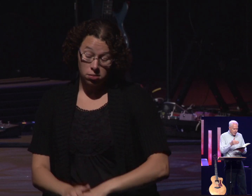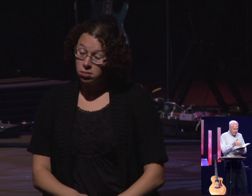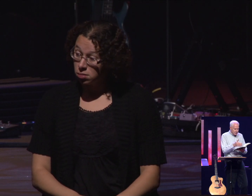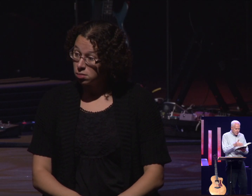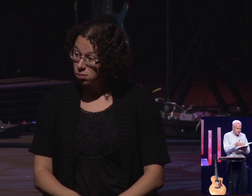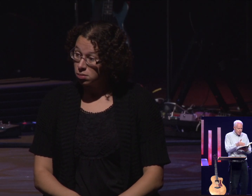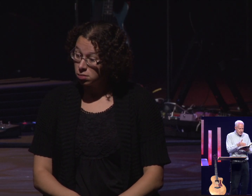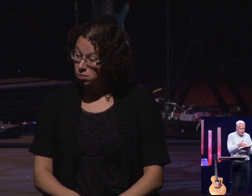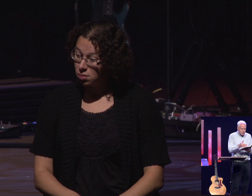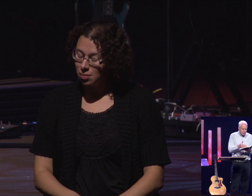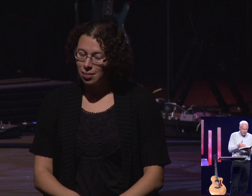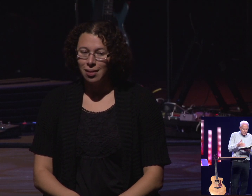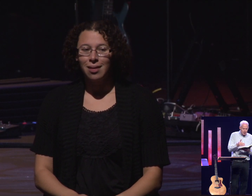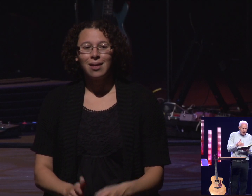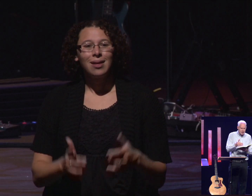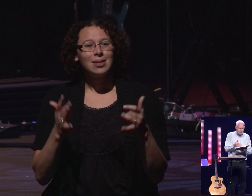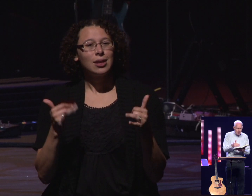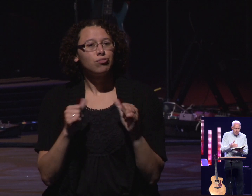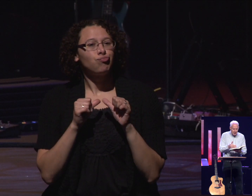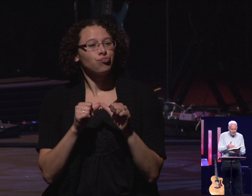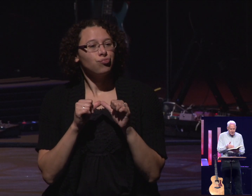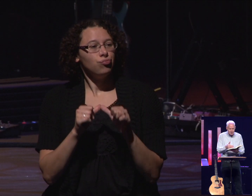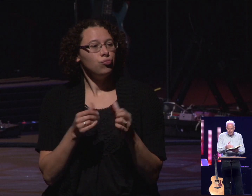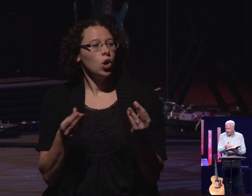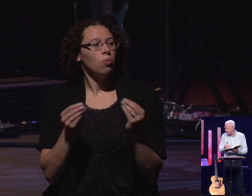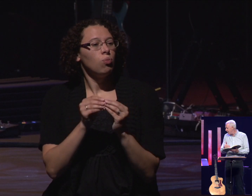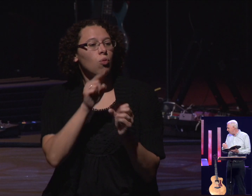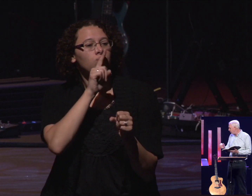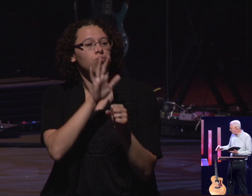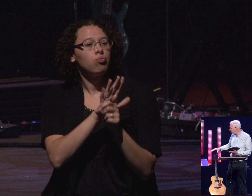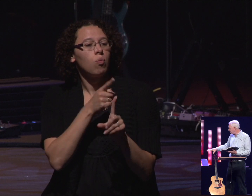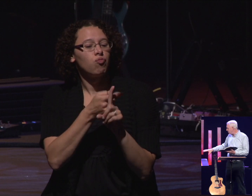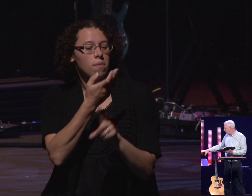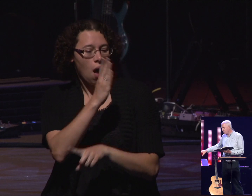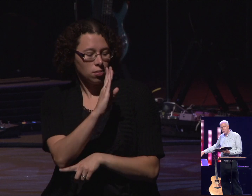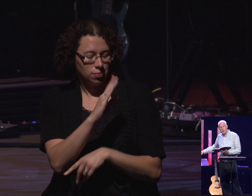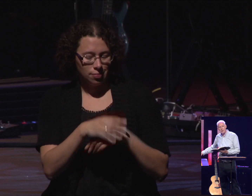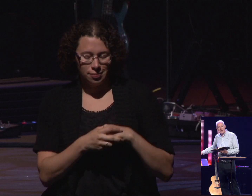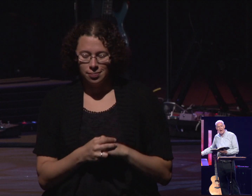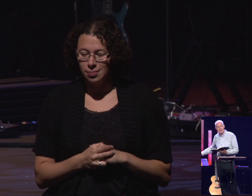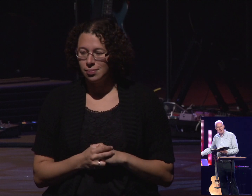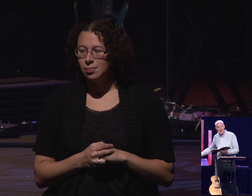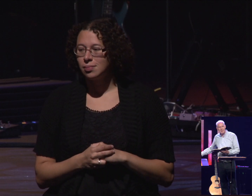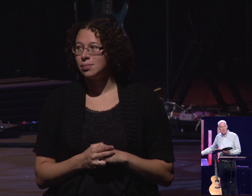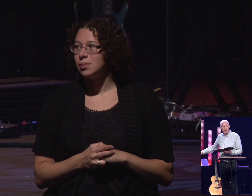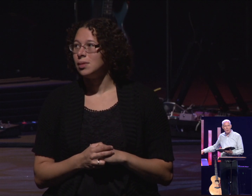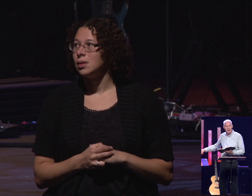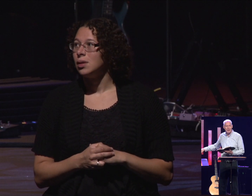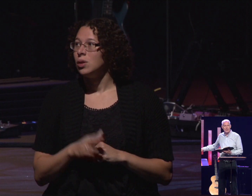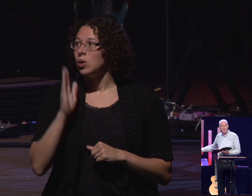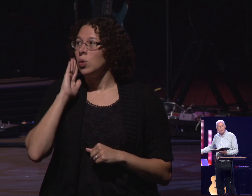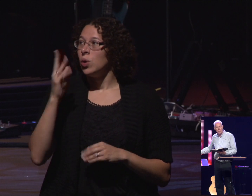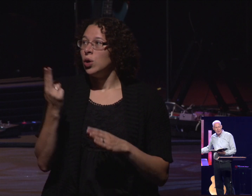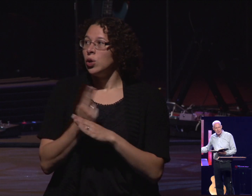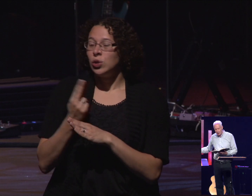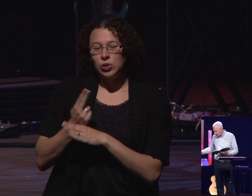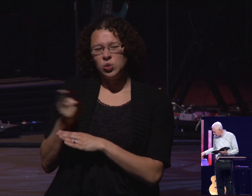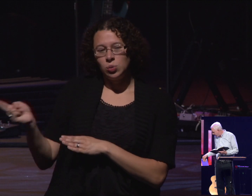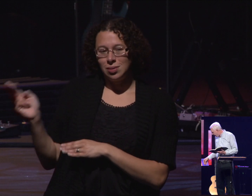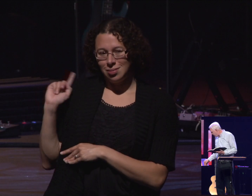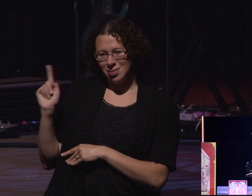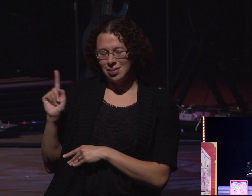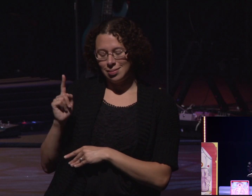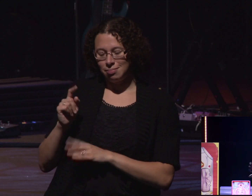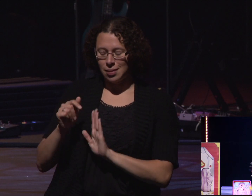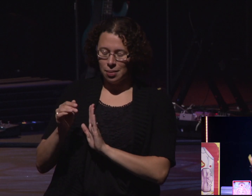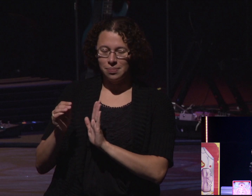Now, what I want to do is continue through here. We're going look at some more promises of God. But we'll use Cavity Sam over here. One of things, if you pull this card